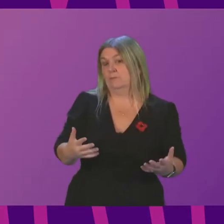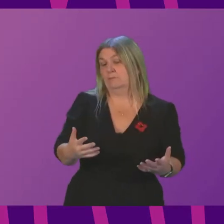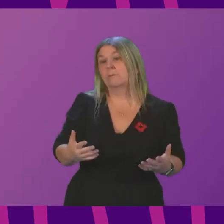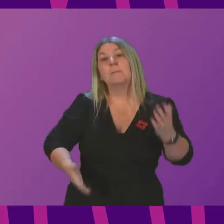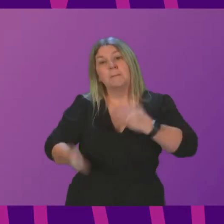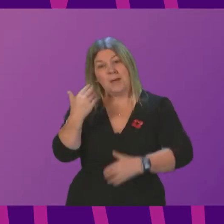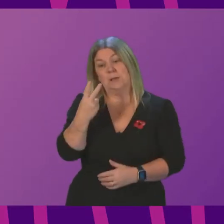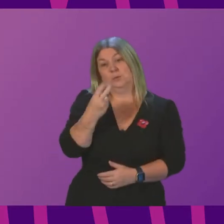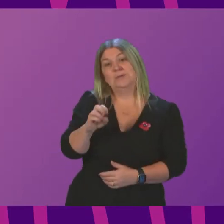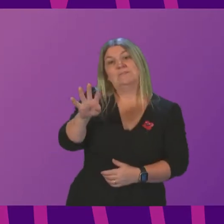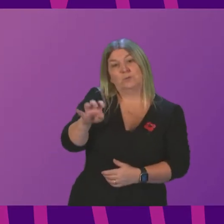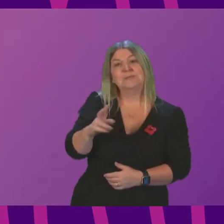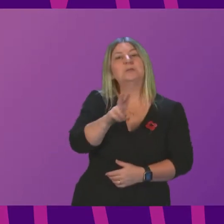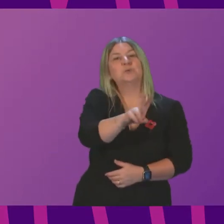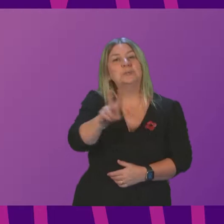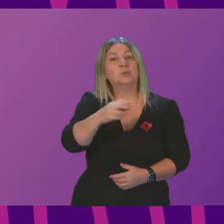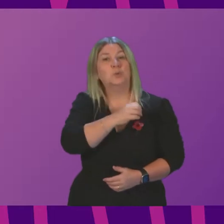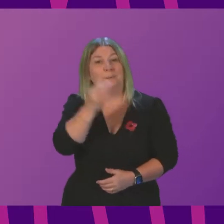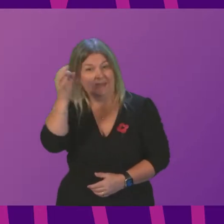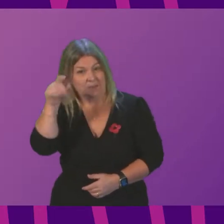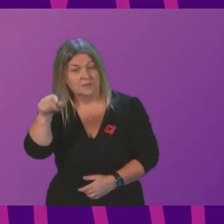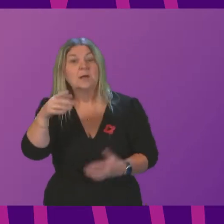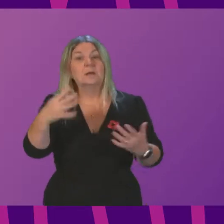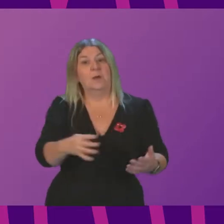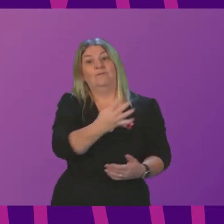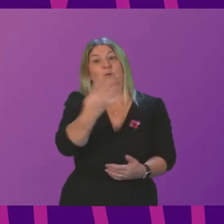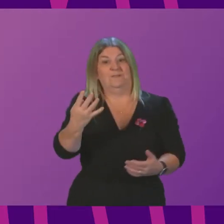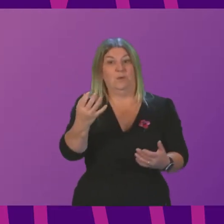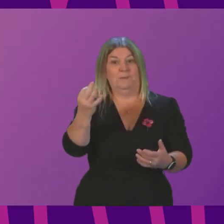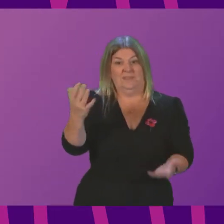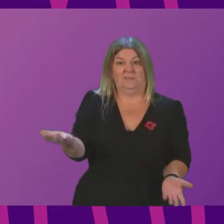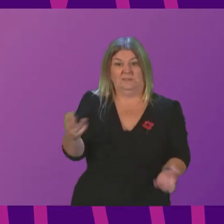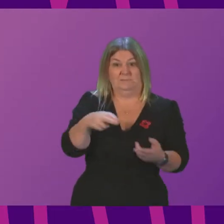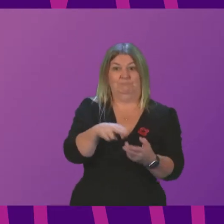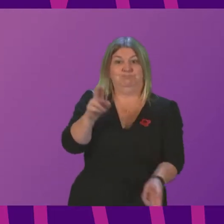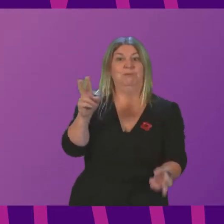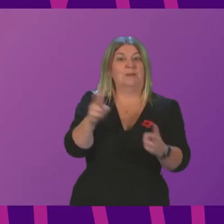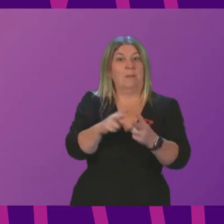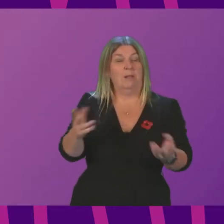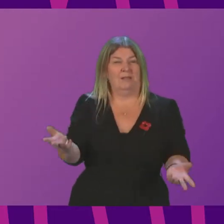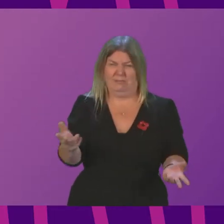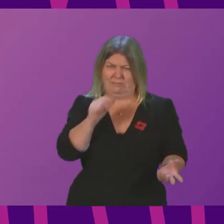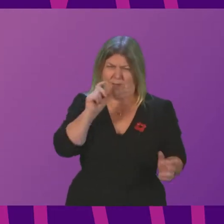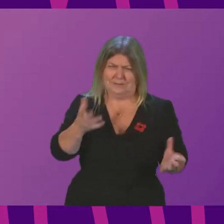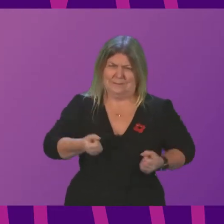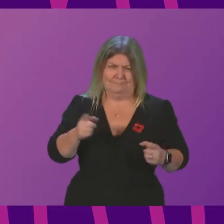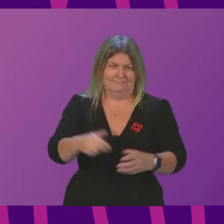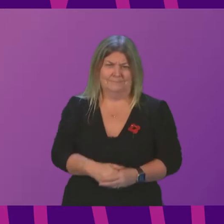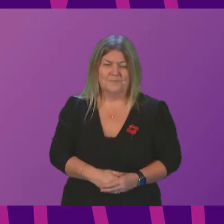22 minutes in 2014 to 43 minutes in 2021. That is simply unacceptable. What these